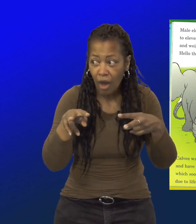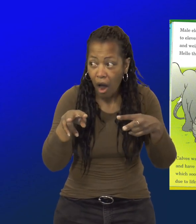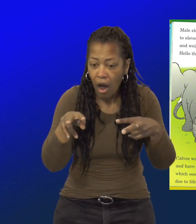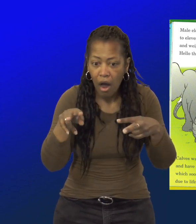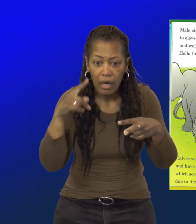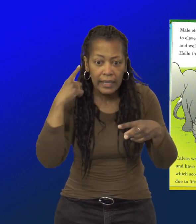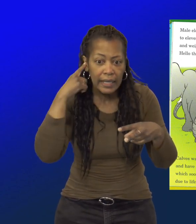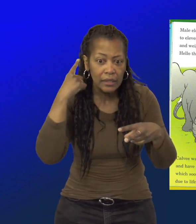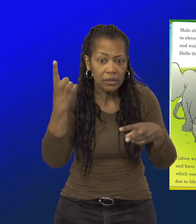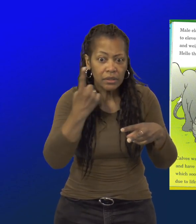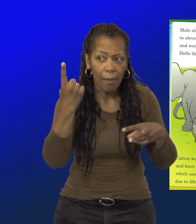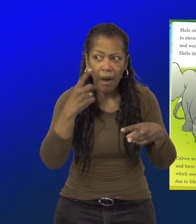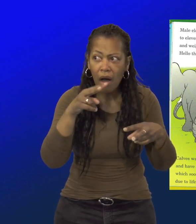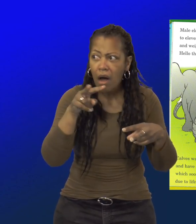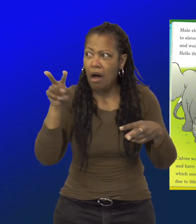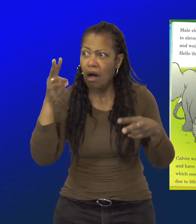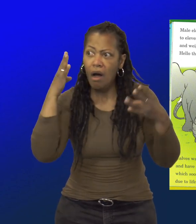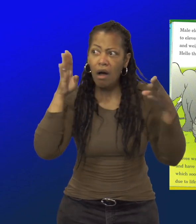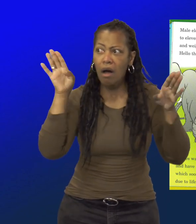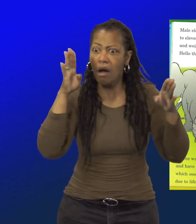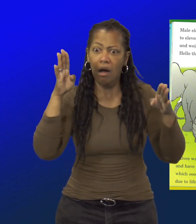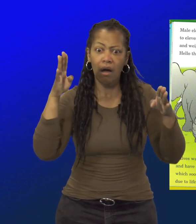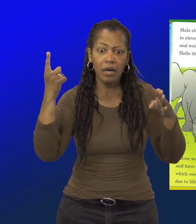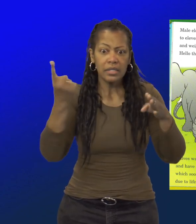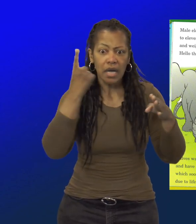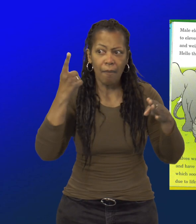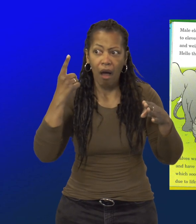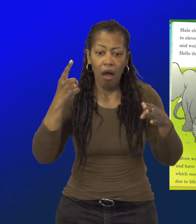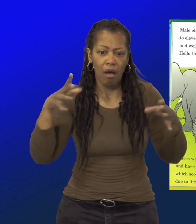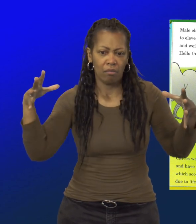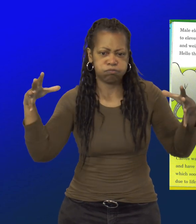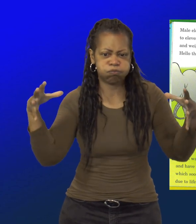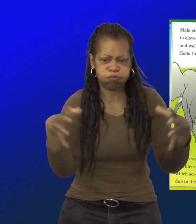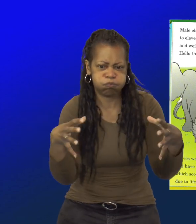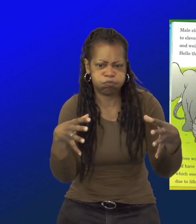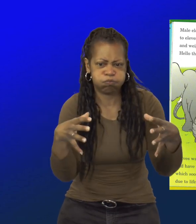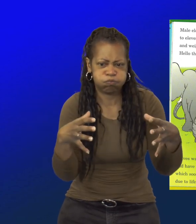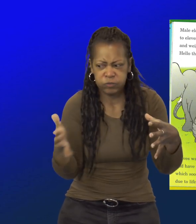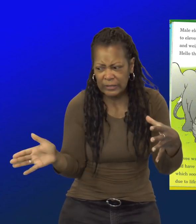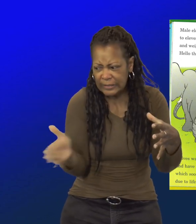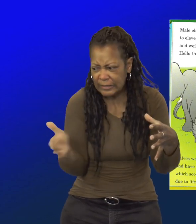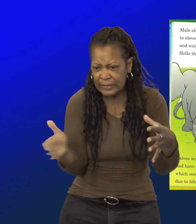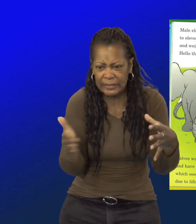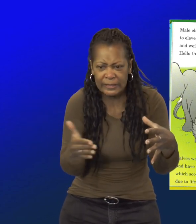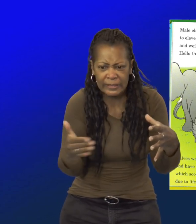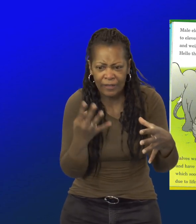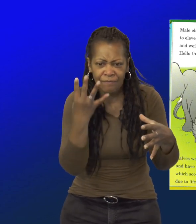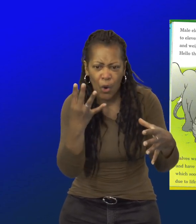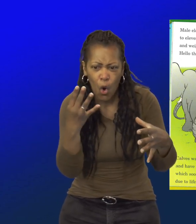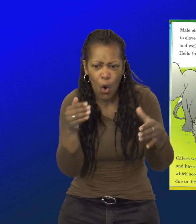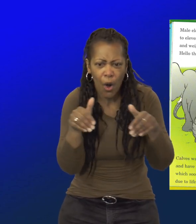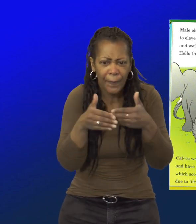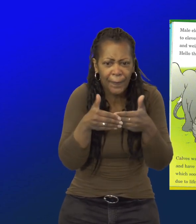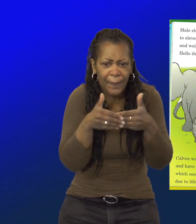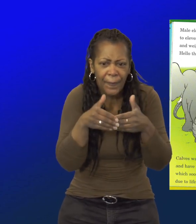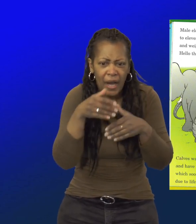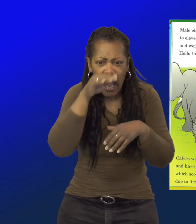The whole herd will circle and sound the alarm and crowd round the young ones to keep them from harm.